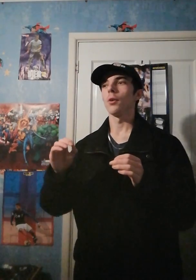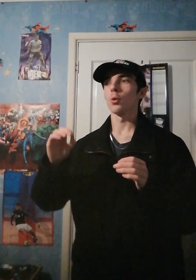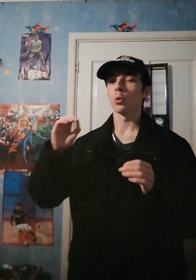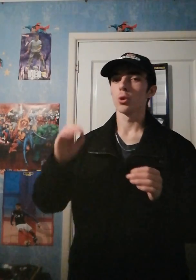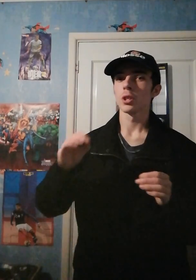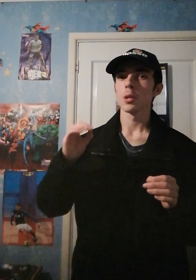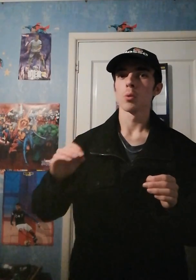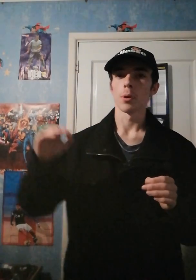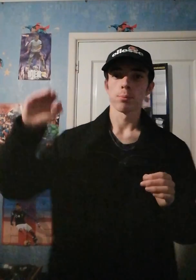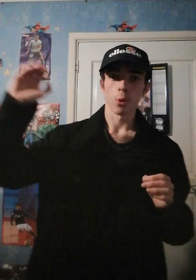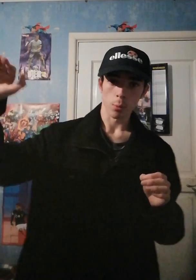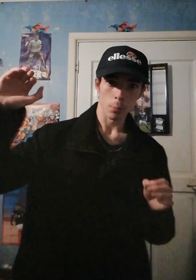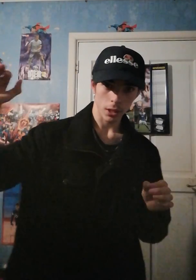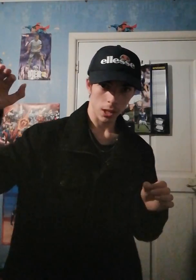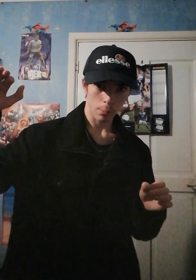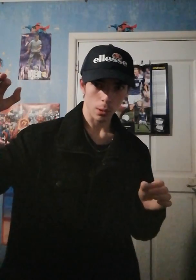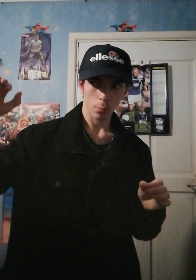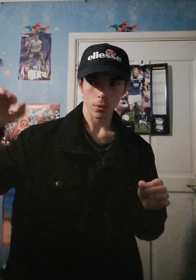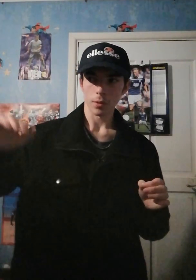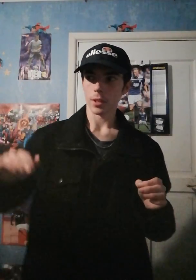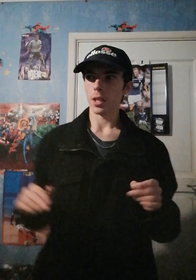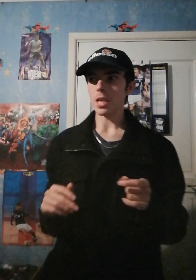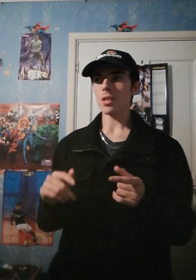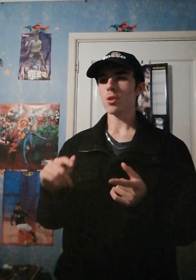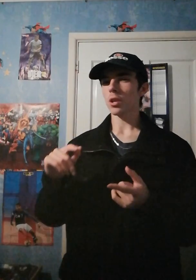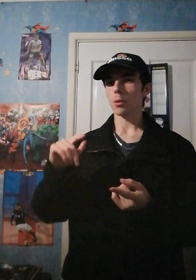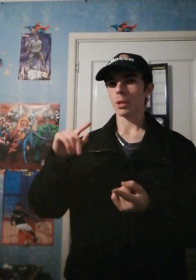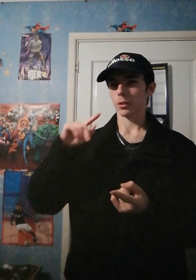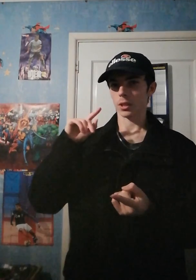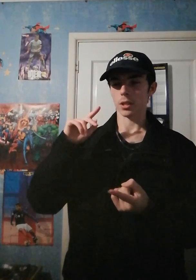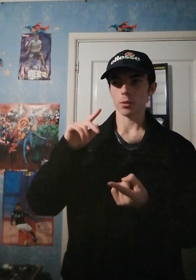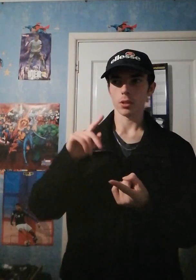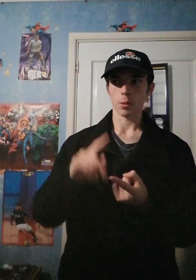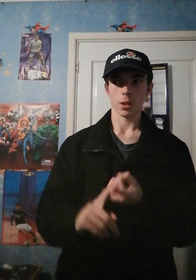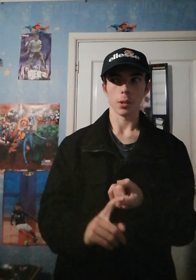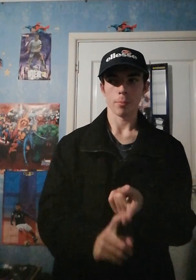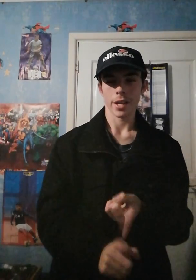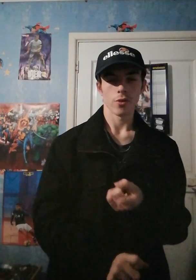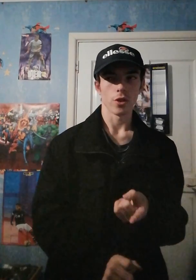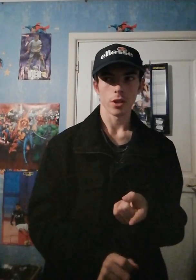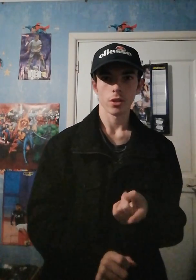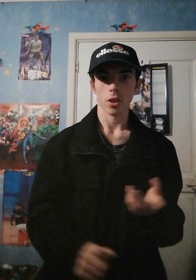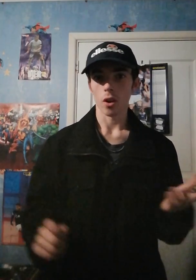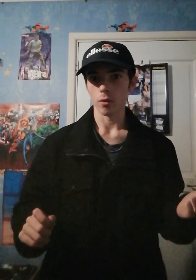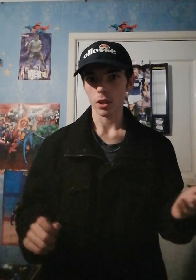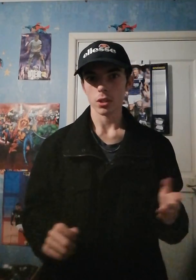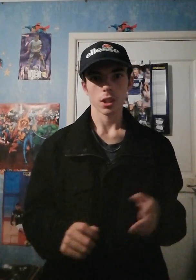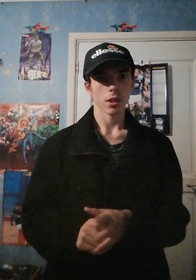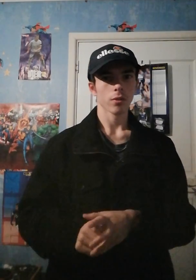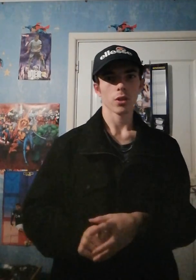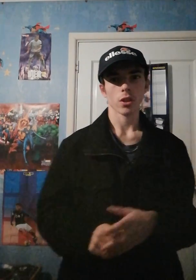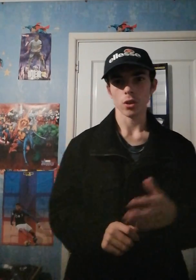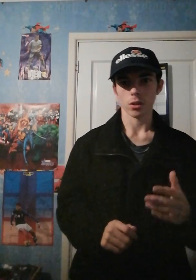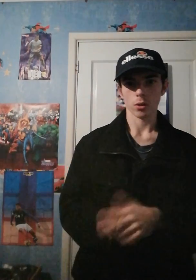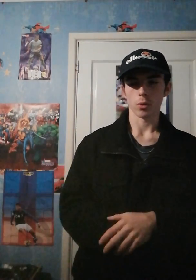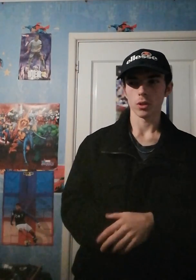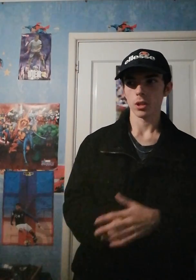Or does he want a proper big step up? I mean, he's not going to be able to get to a team like the Patriots, obviously. They've only got corners.